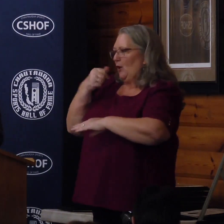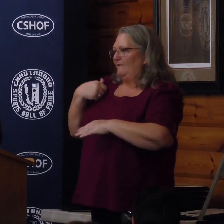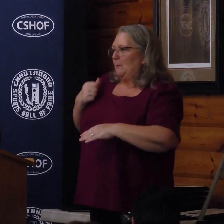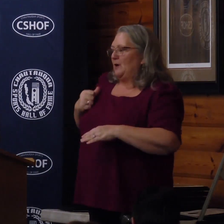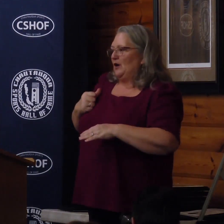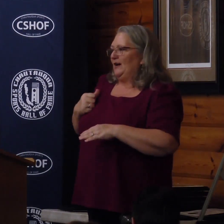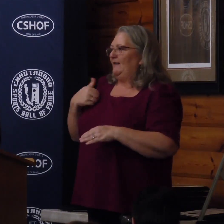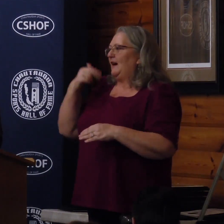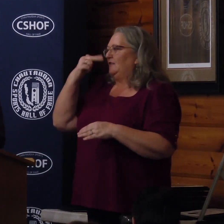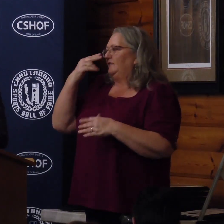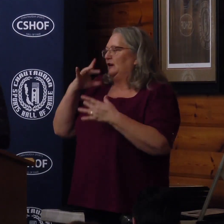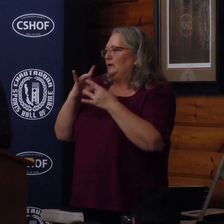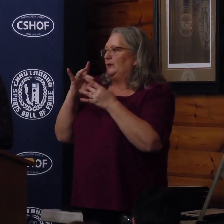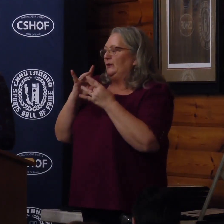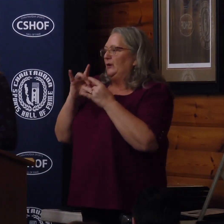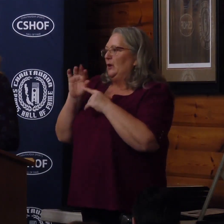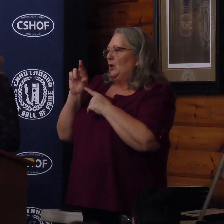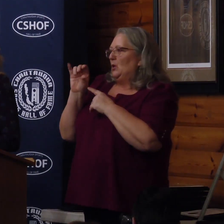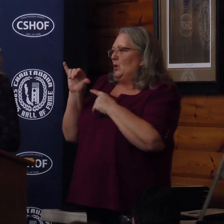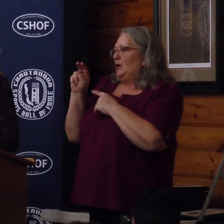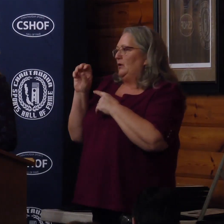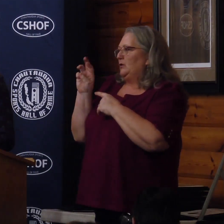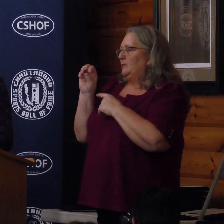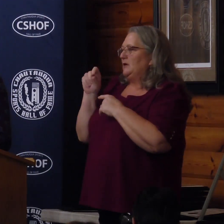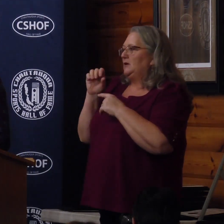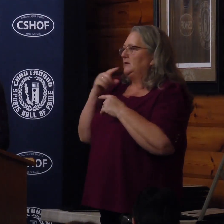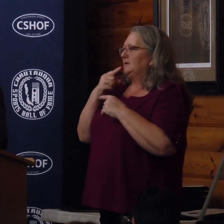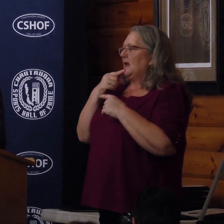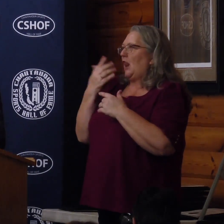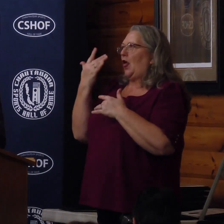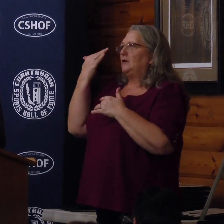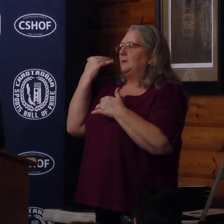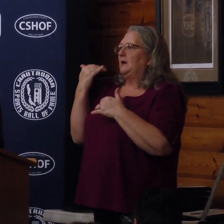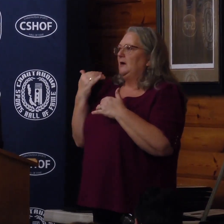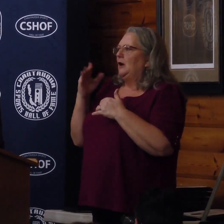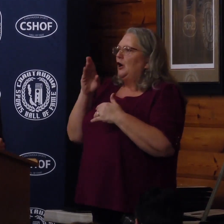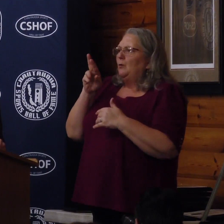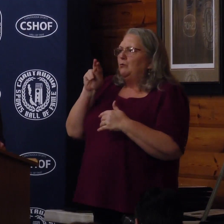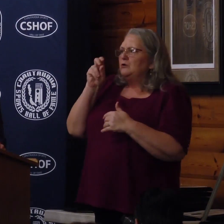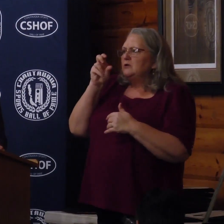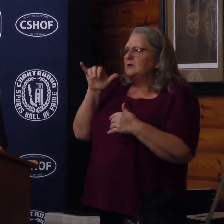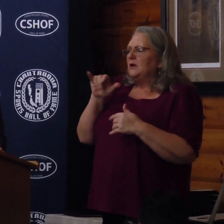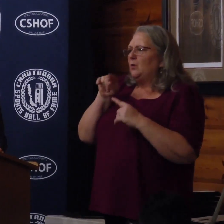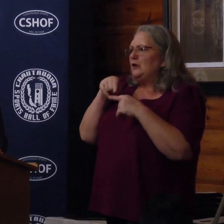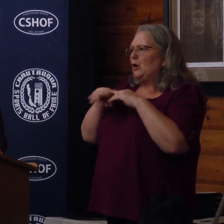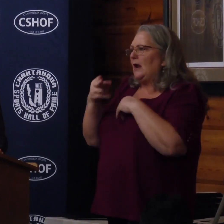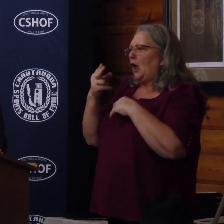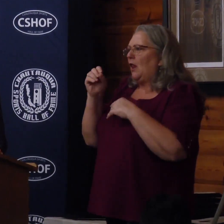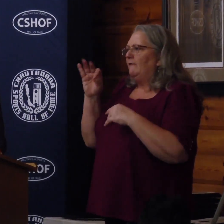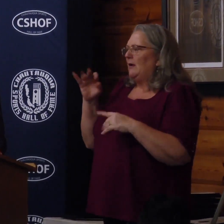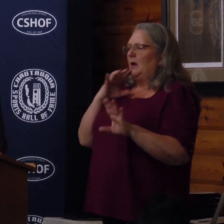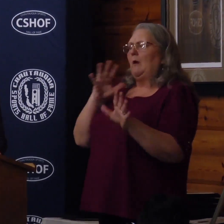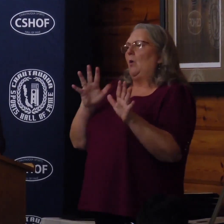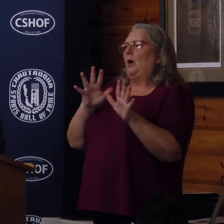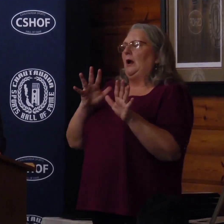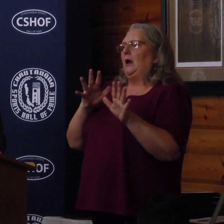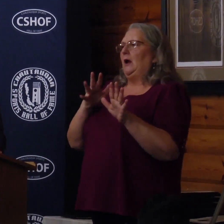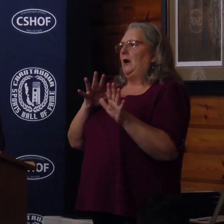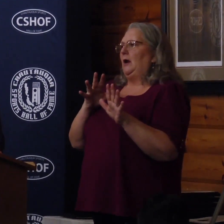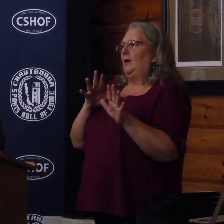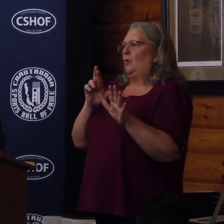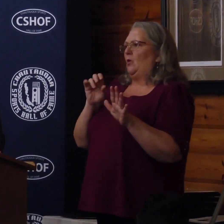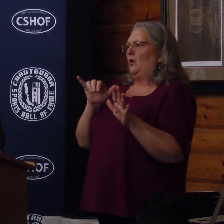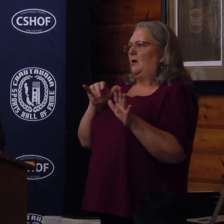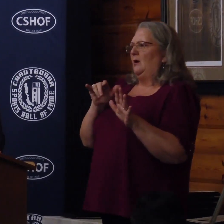I have a funny story with Roy Newman, who said a long time ago, Bersey, when you get into the Hall of Fame, and I go, wait, wait, Roy, wait a